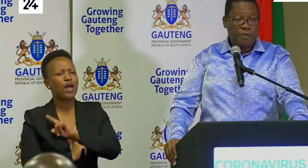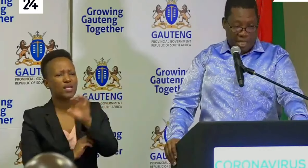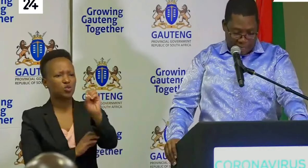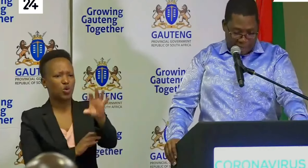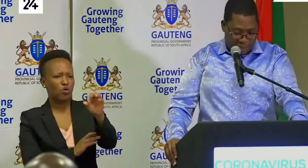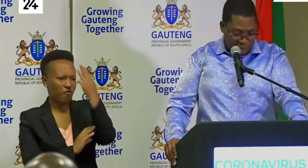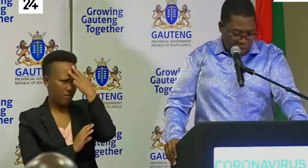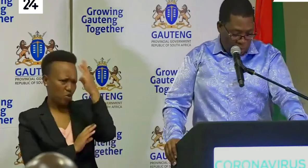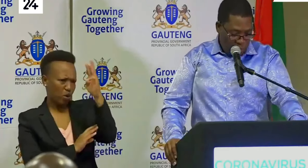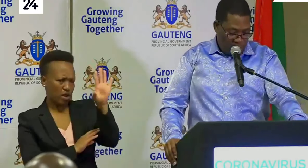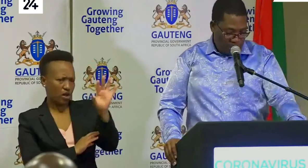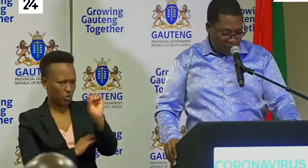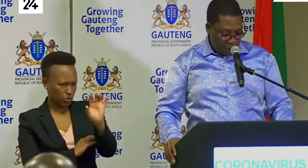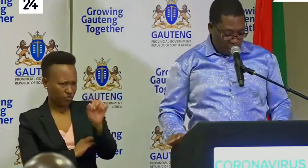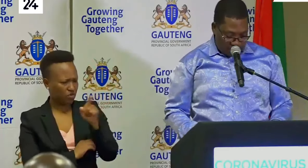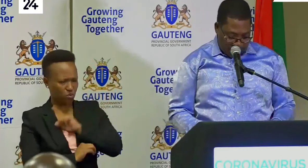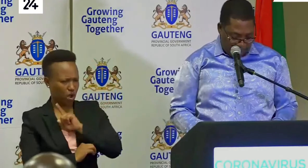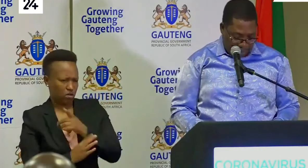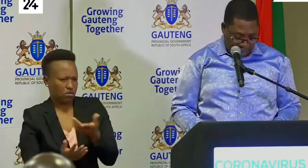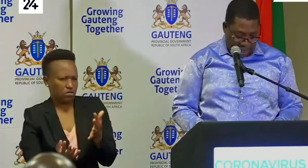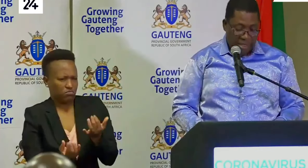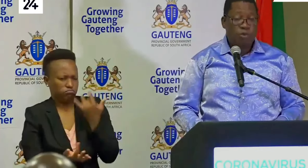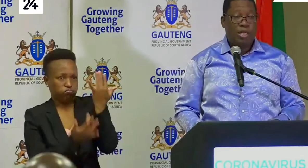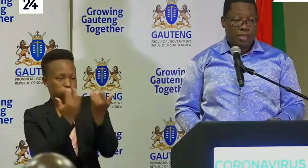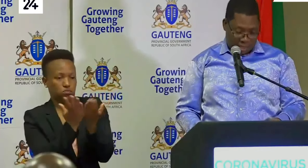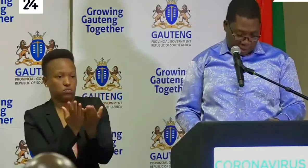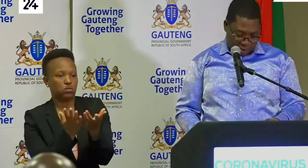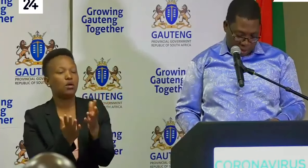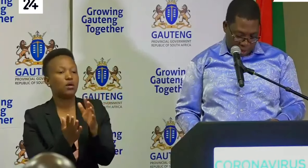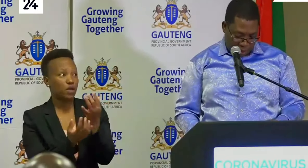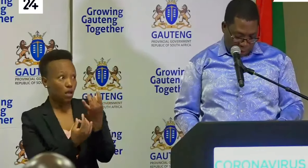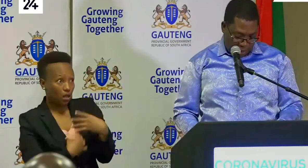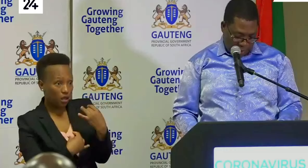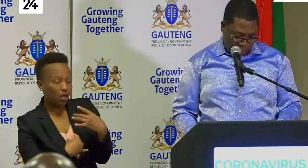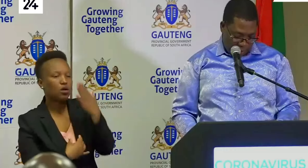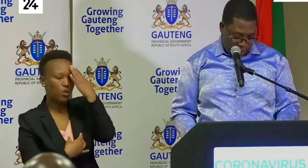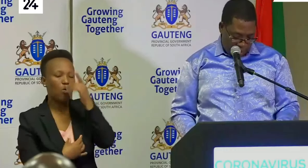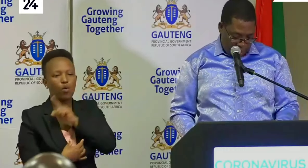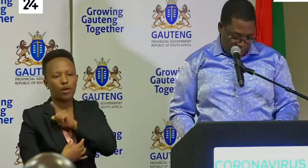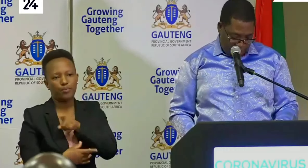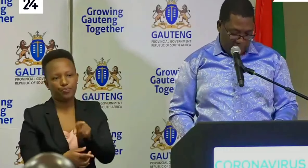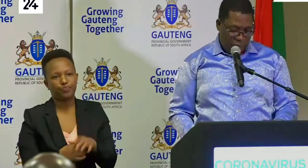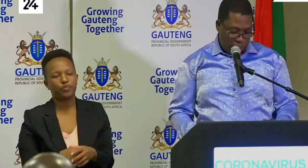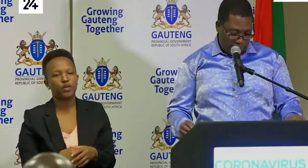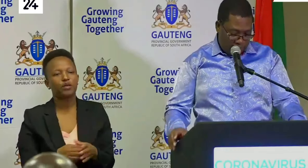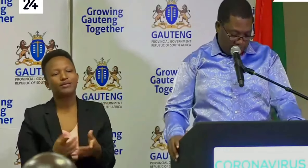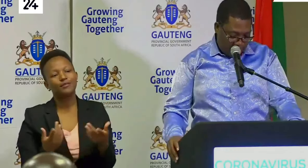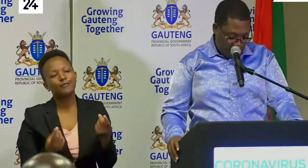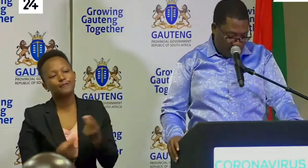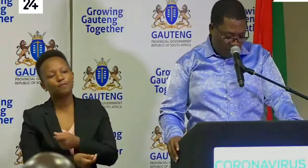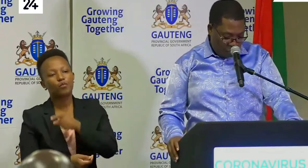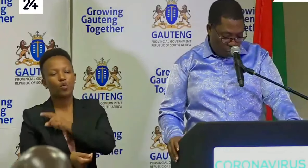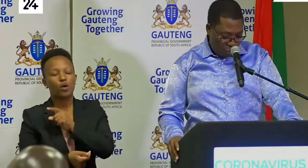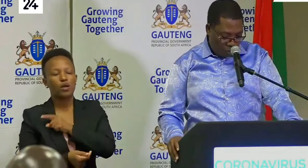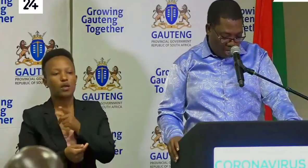people that have been arrested we really believe they will sing and this will assist us to deal with this aspect it is just unfortunate that